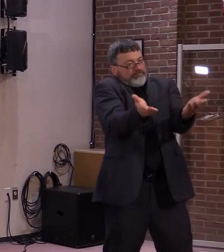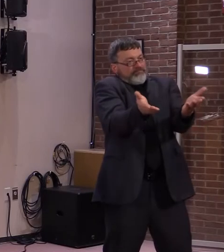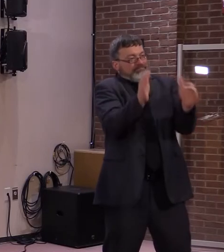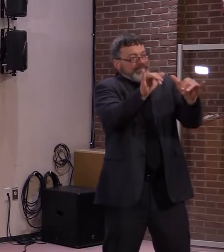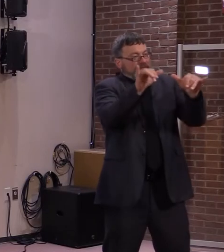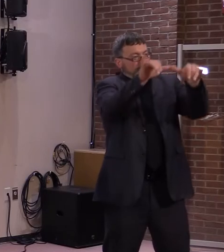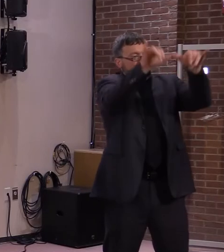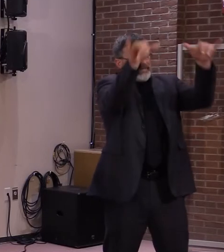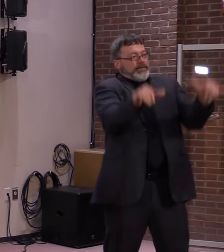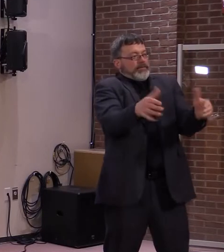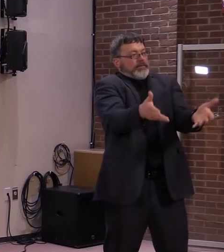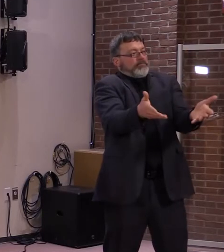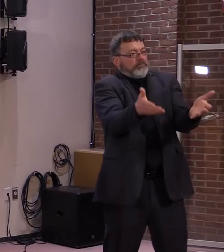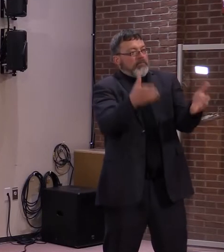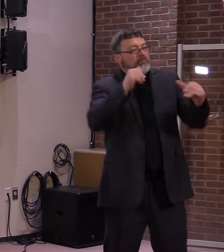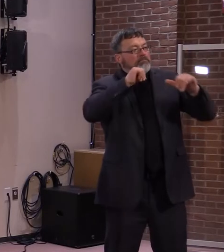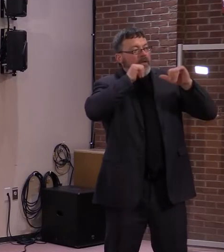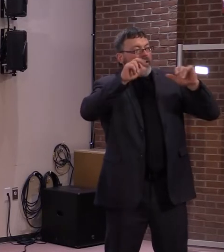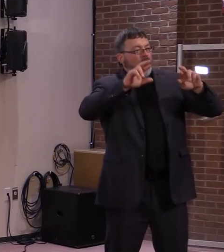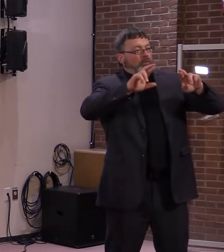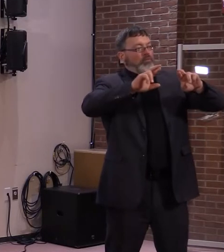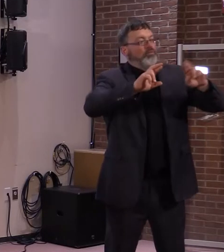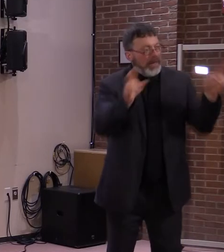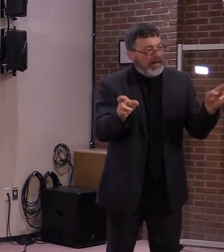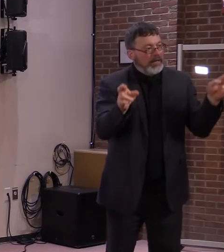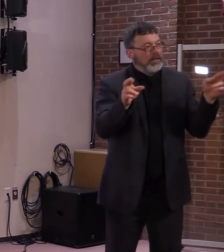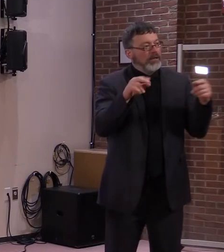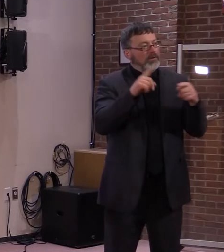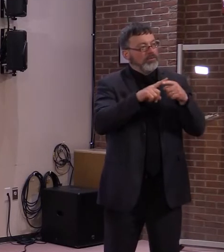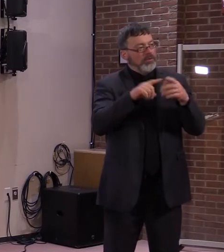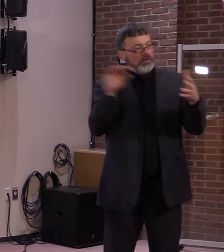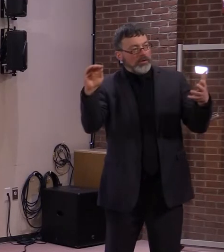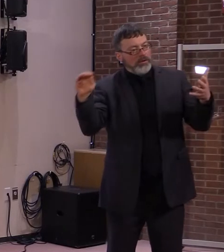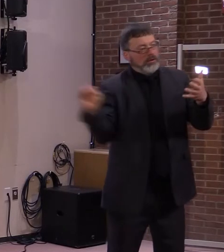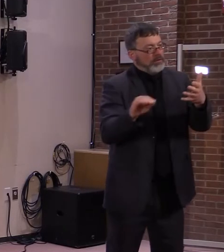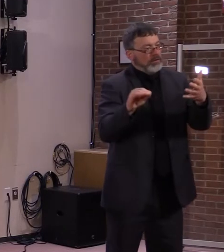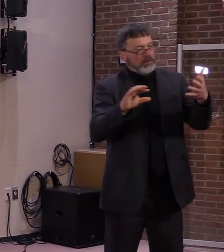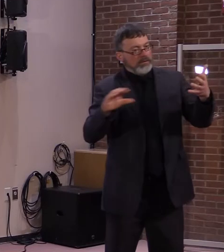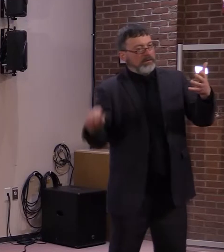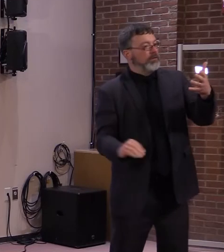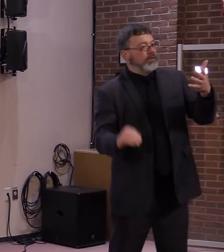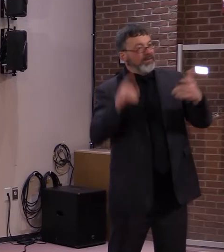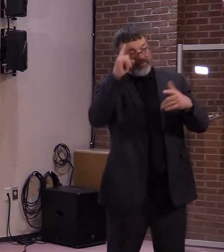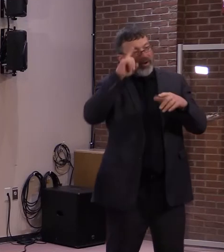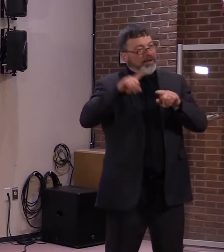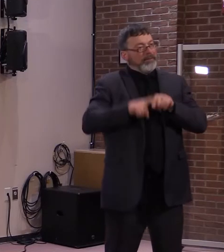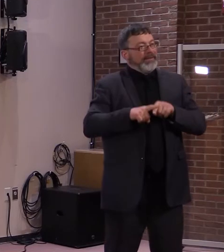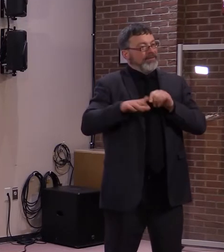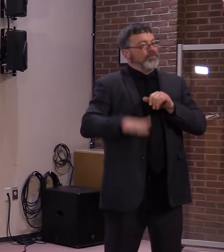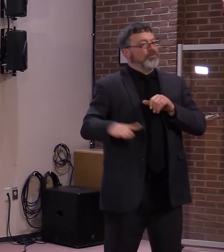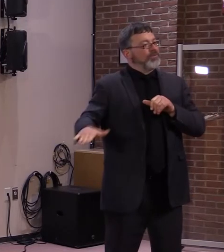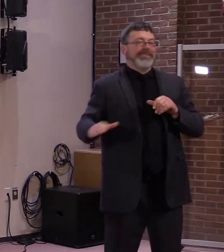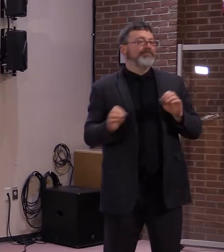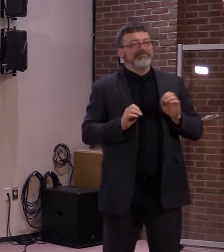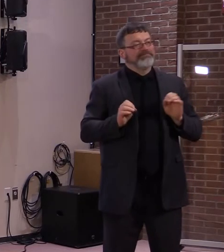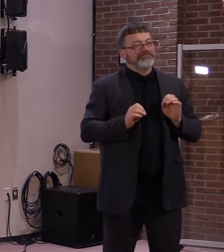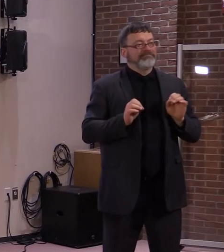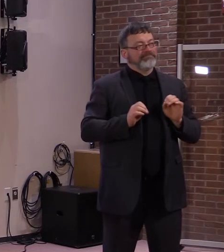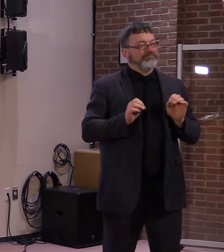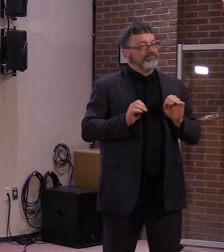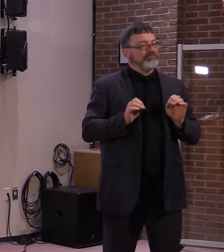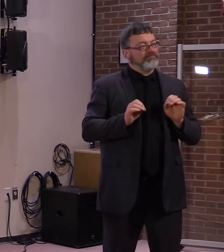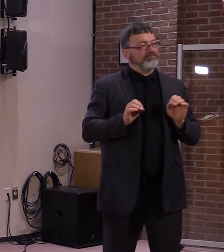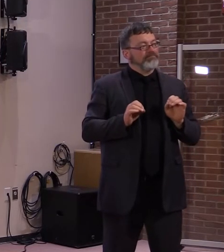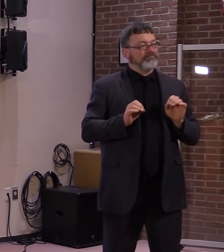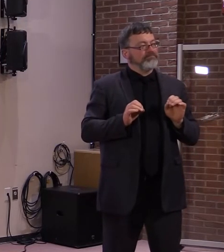mechanisms in place to create a brand new benefit and administer it, and think we would do it successfully and in